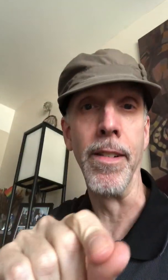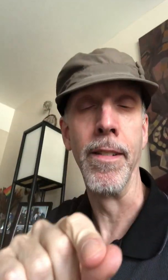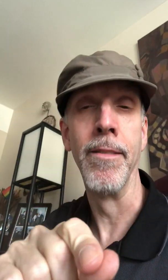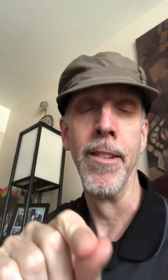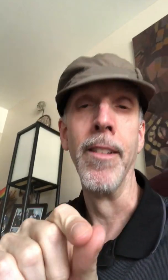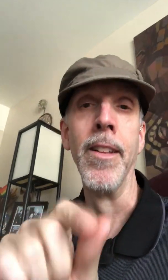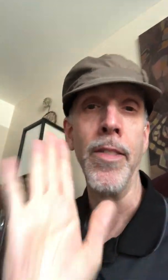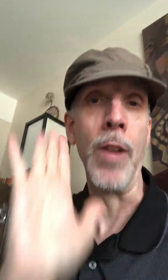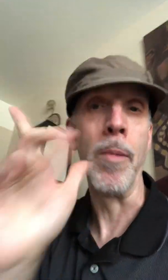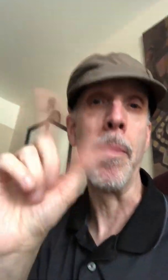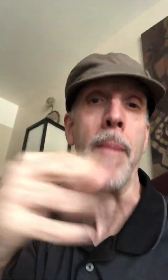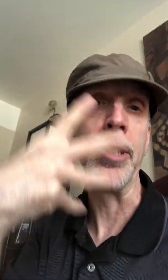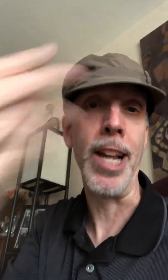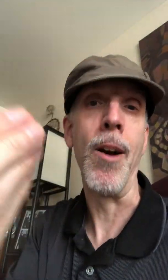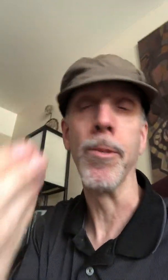that will be published out.